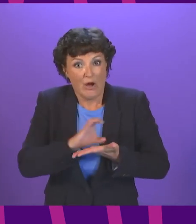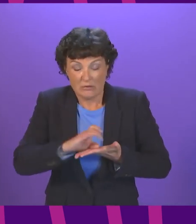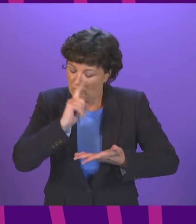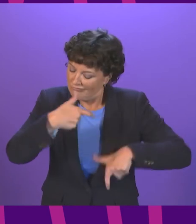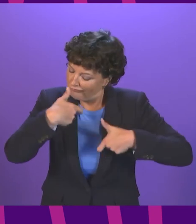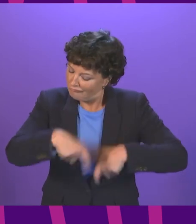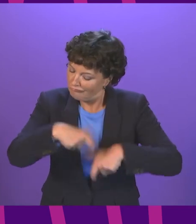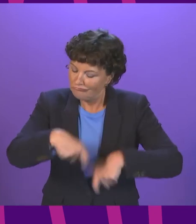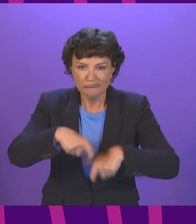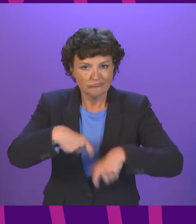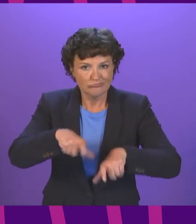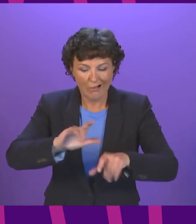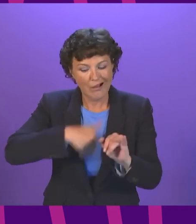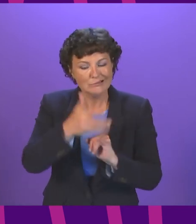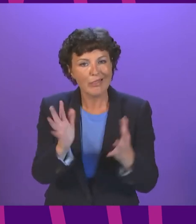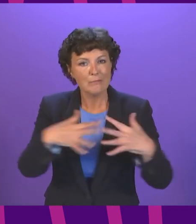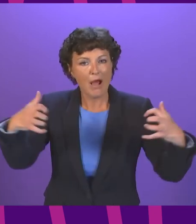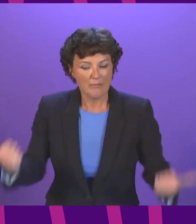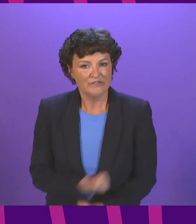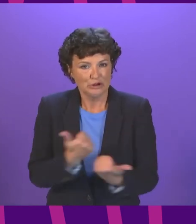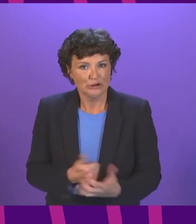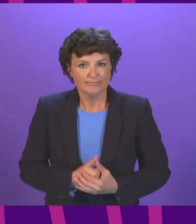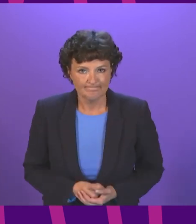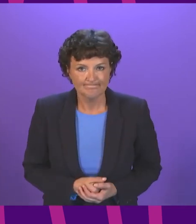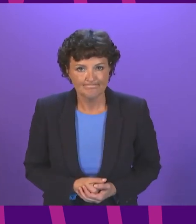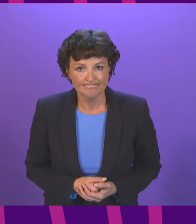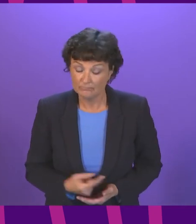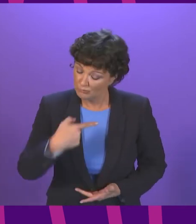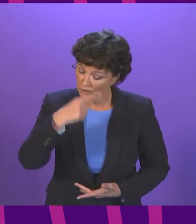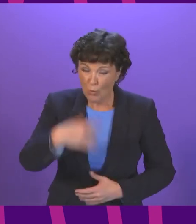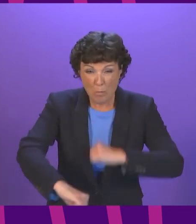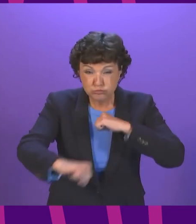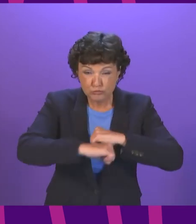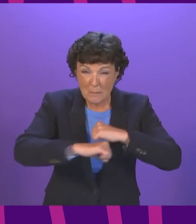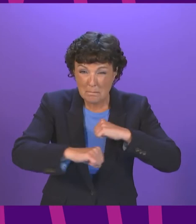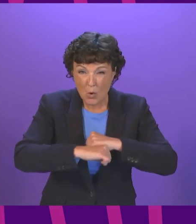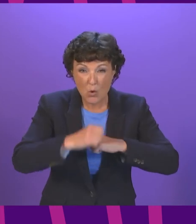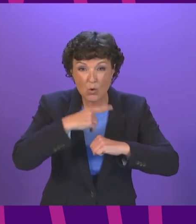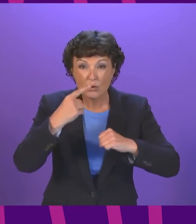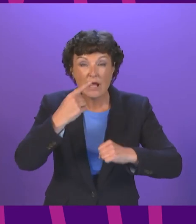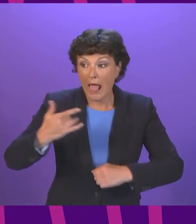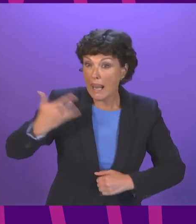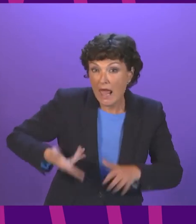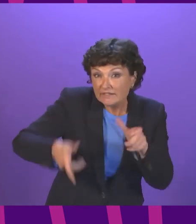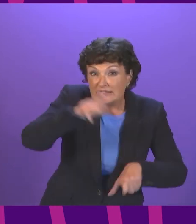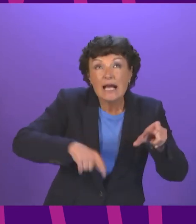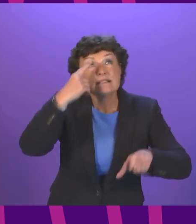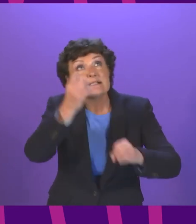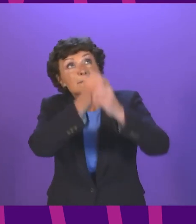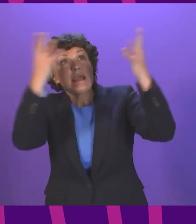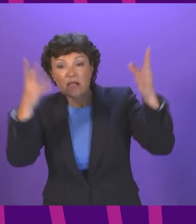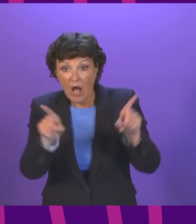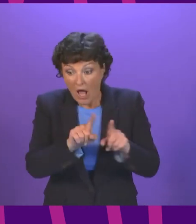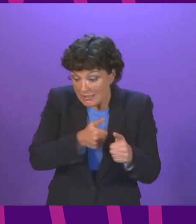entire duration of this Parliament We will promote growth sectors such as space and life sciences and support key